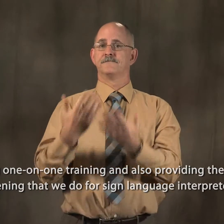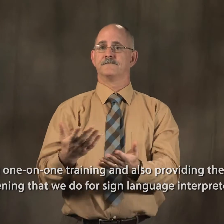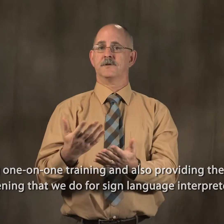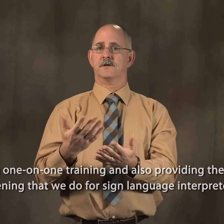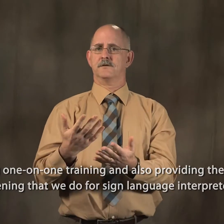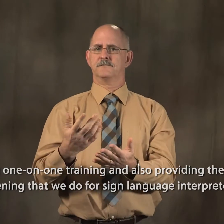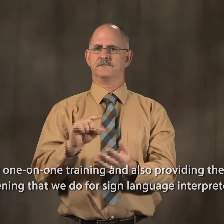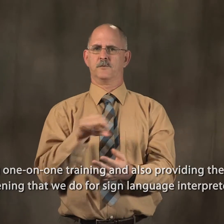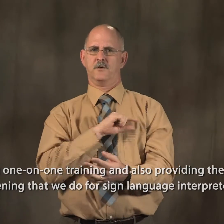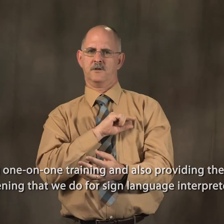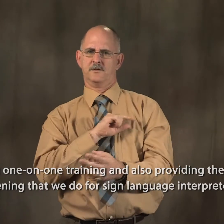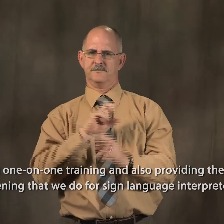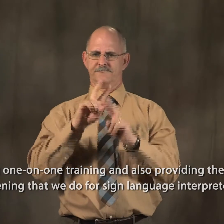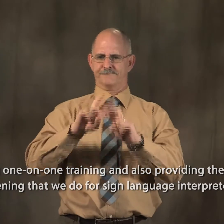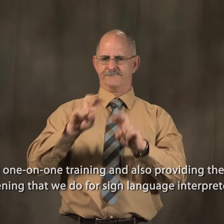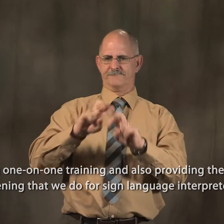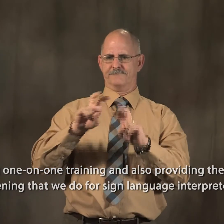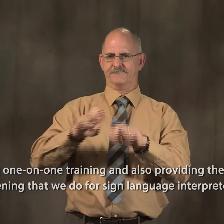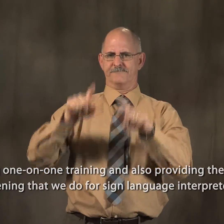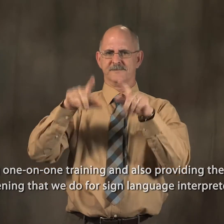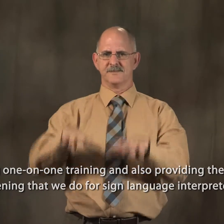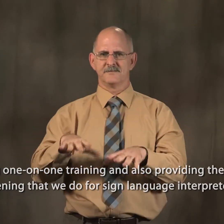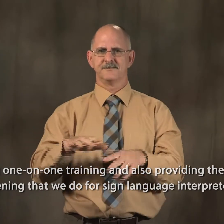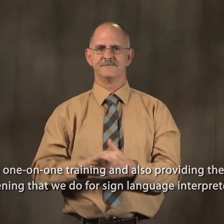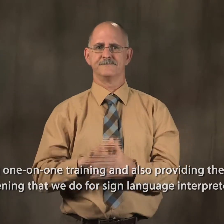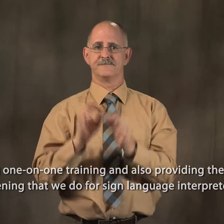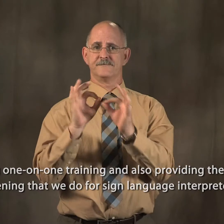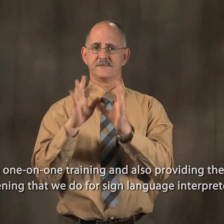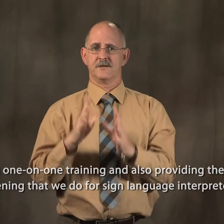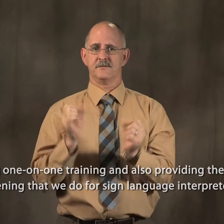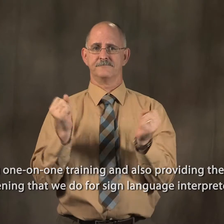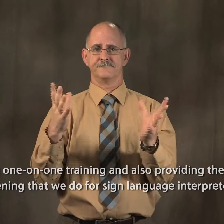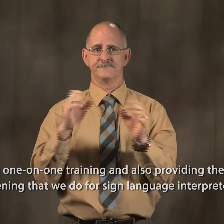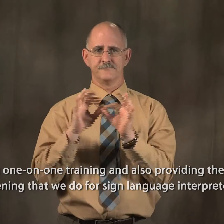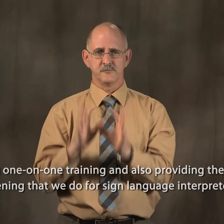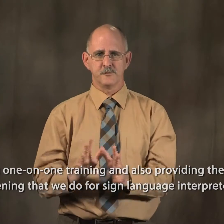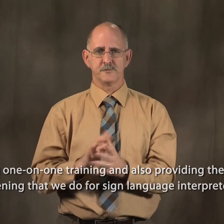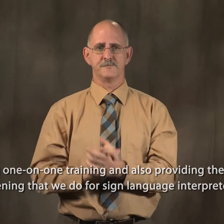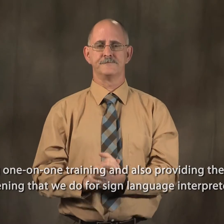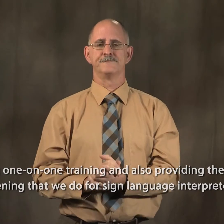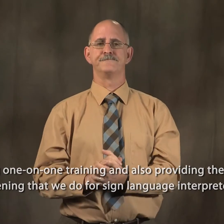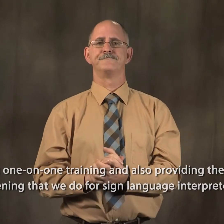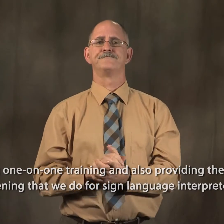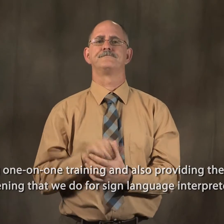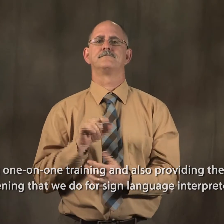training, and also providing the quality screening that we do for sign language interpreters.